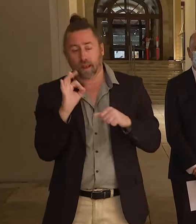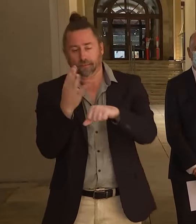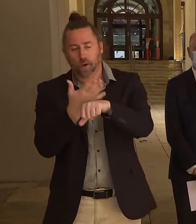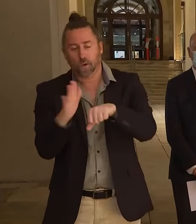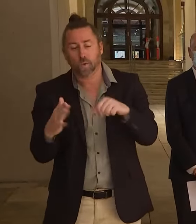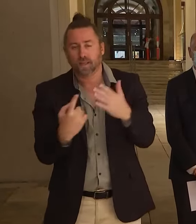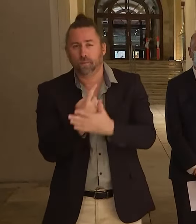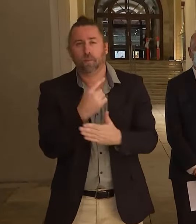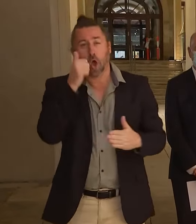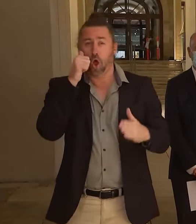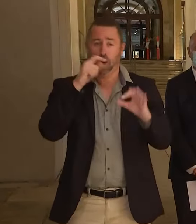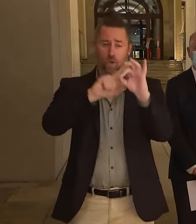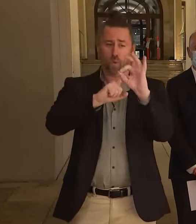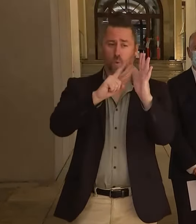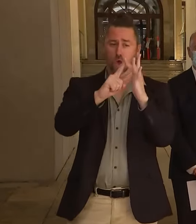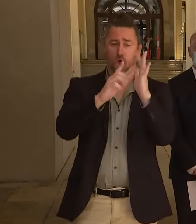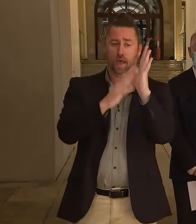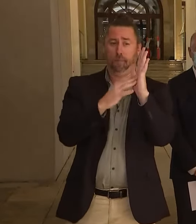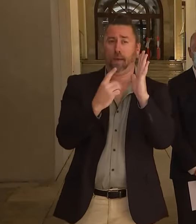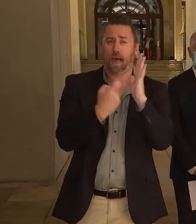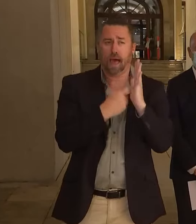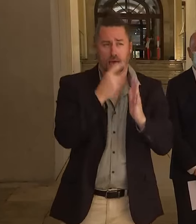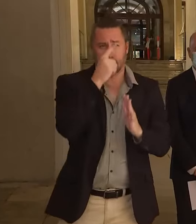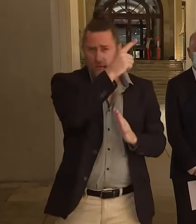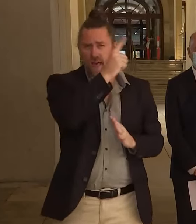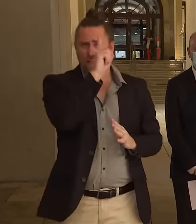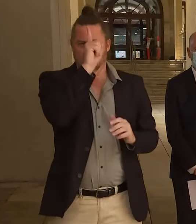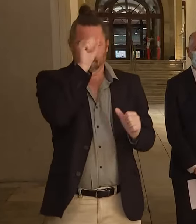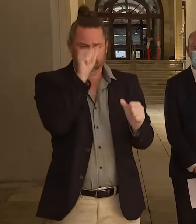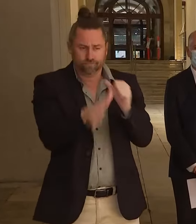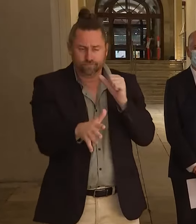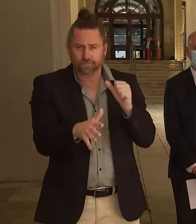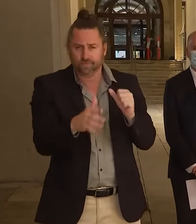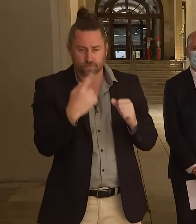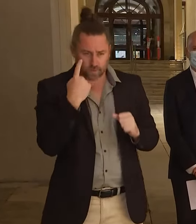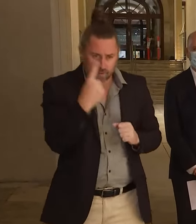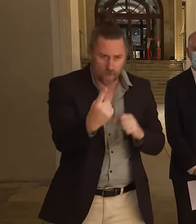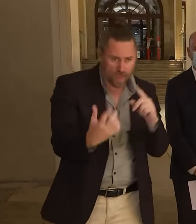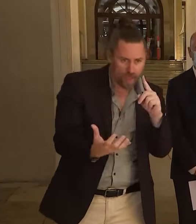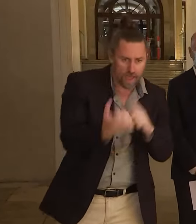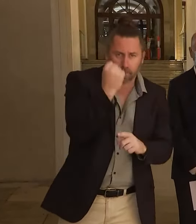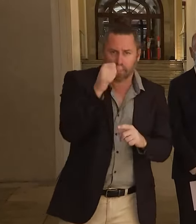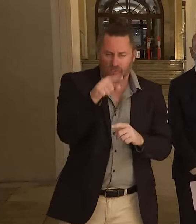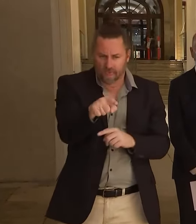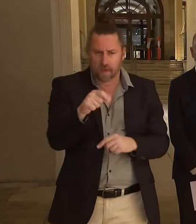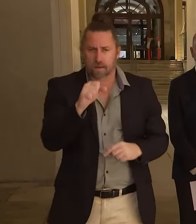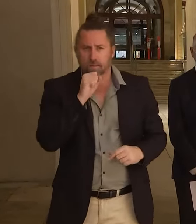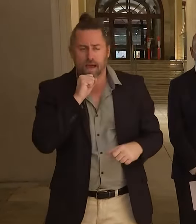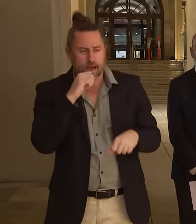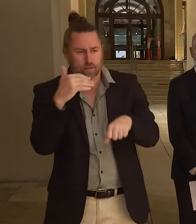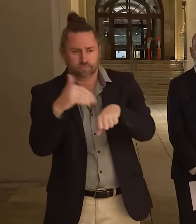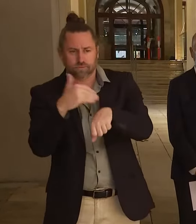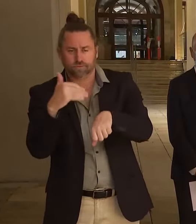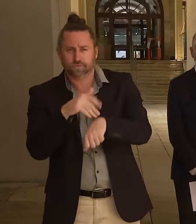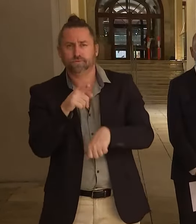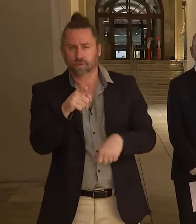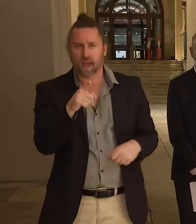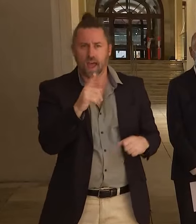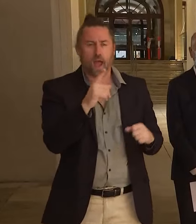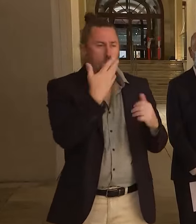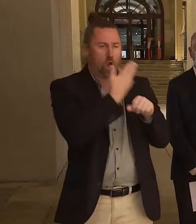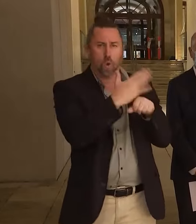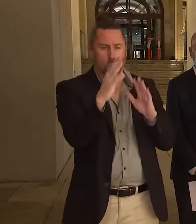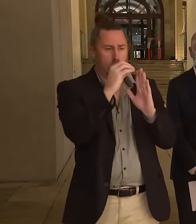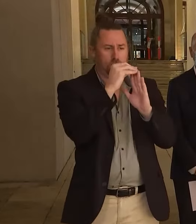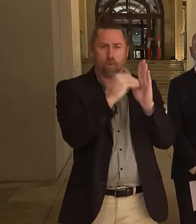know that QMIR have already put in place a whole change of, a range of changes, so that something